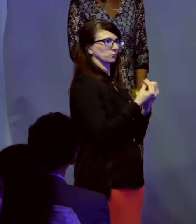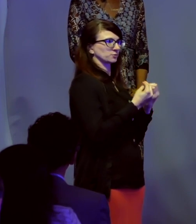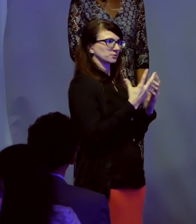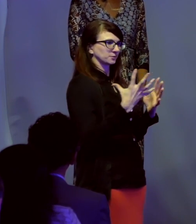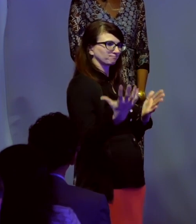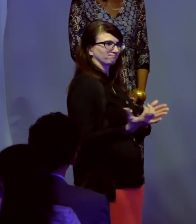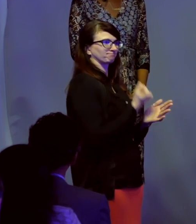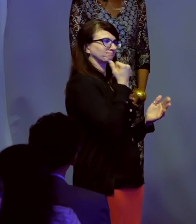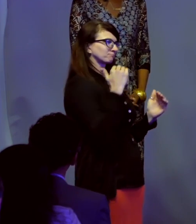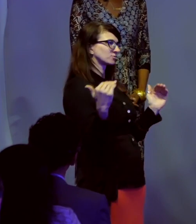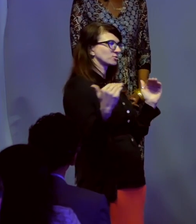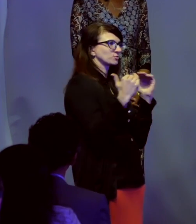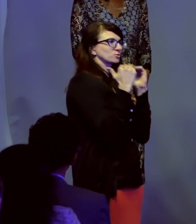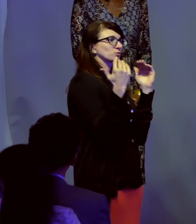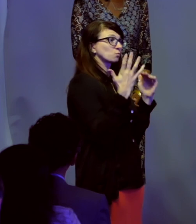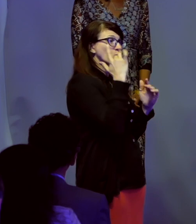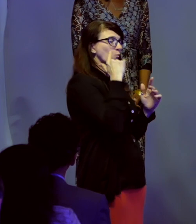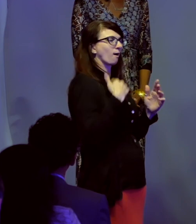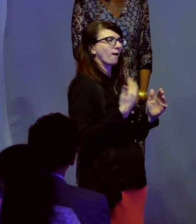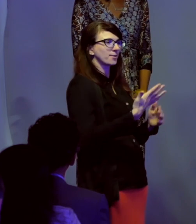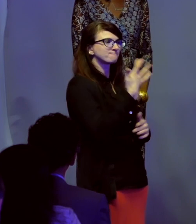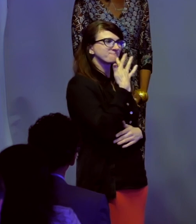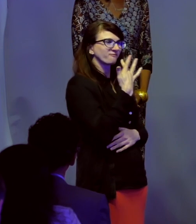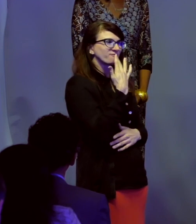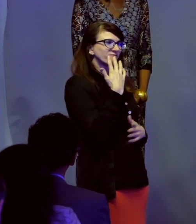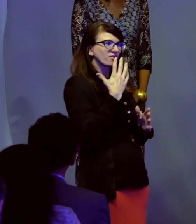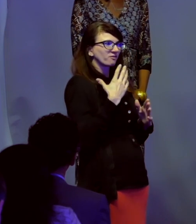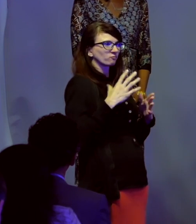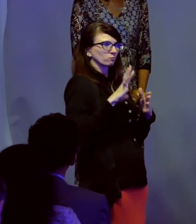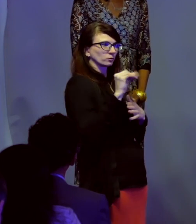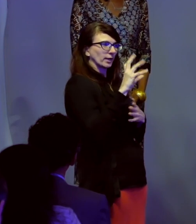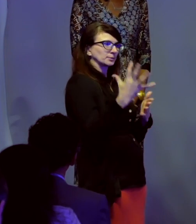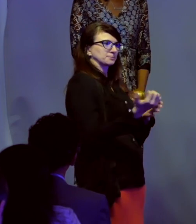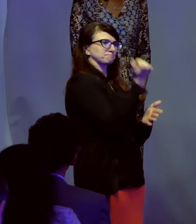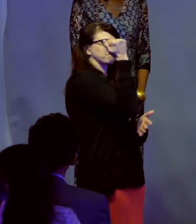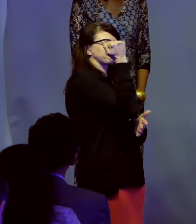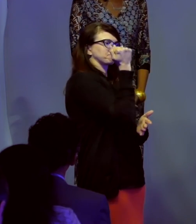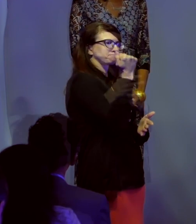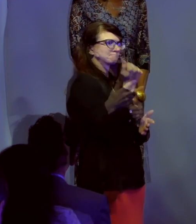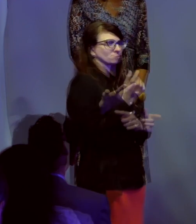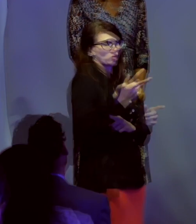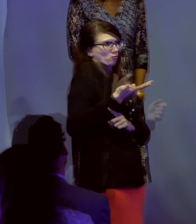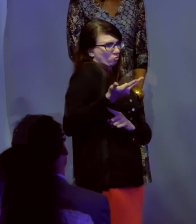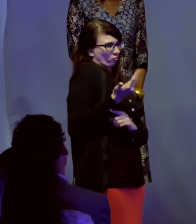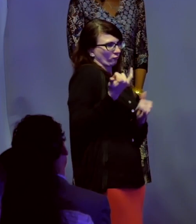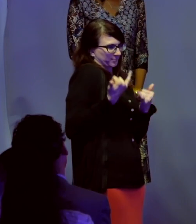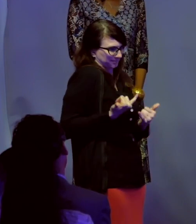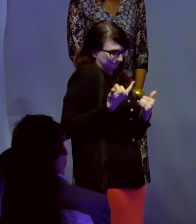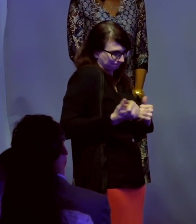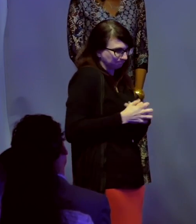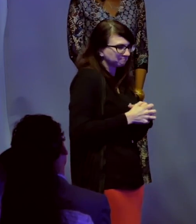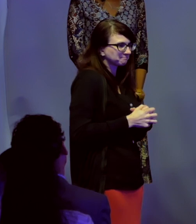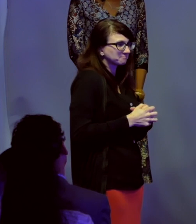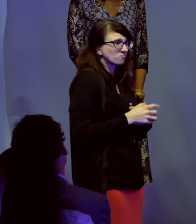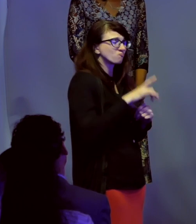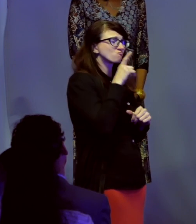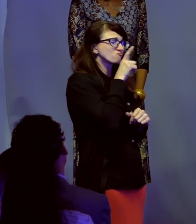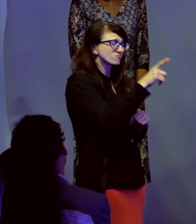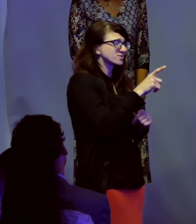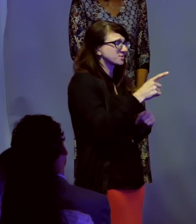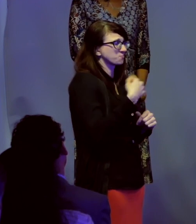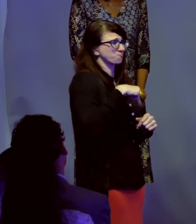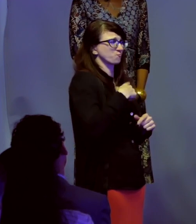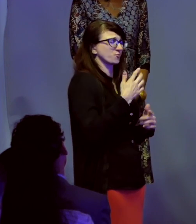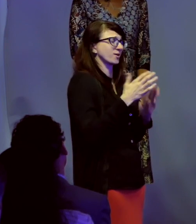by achieving favorable case outcomes and ultimately greater compliance with the law. We truly have some of the most